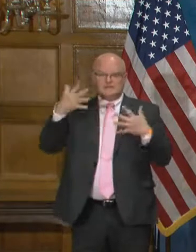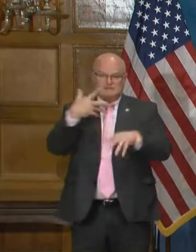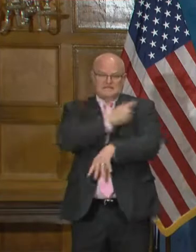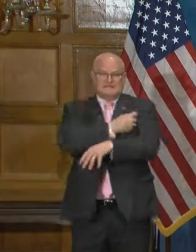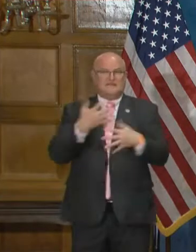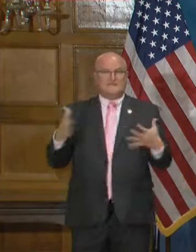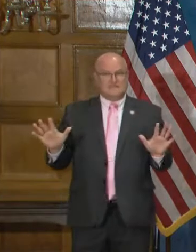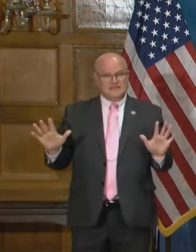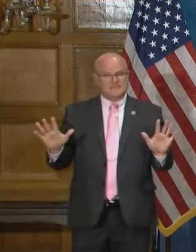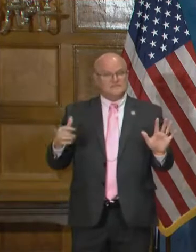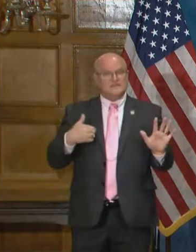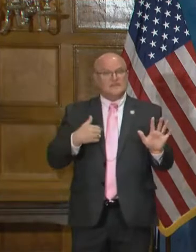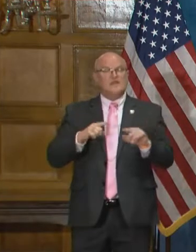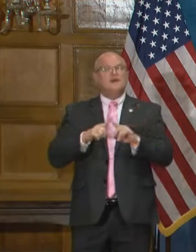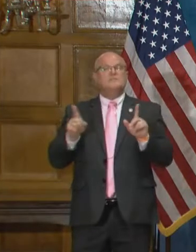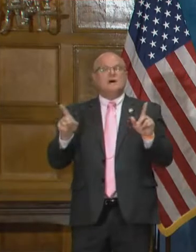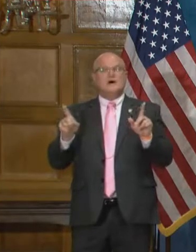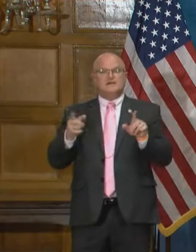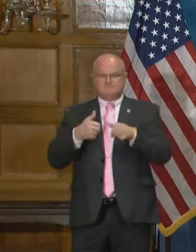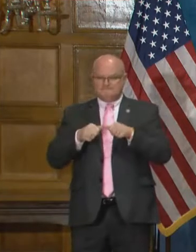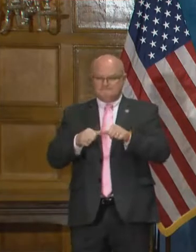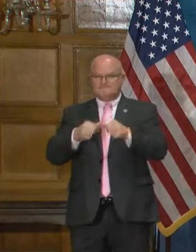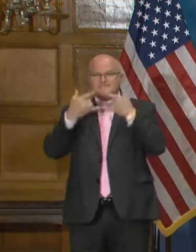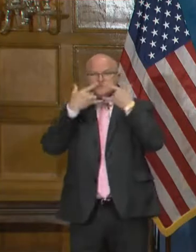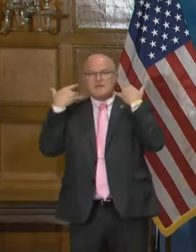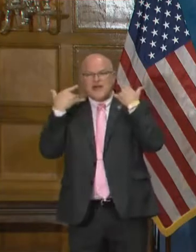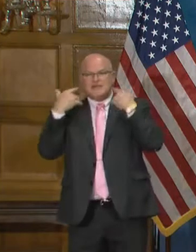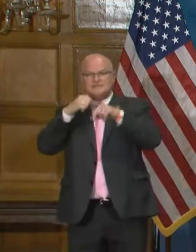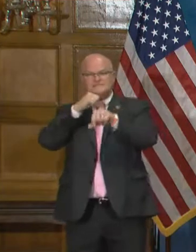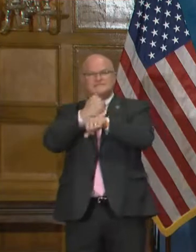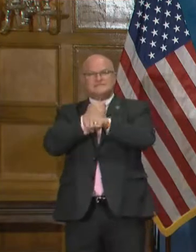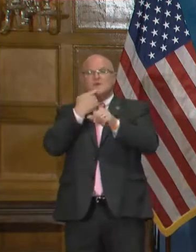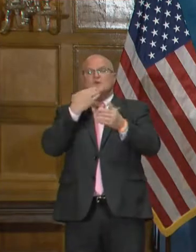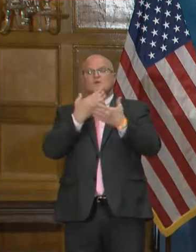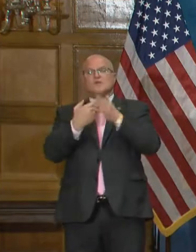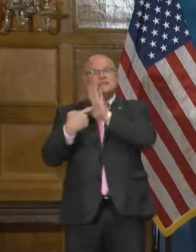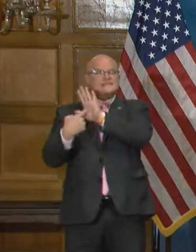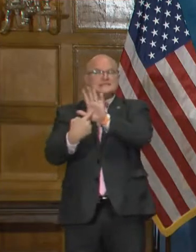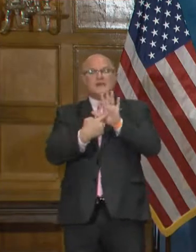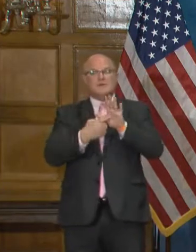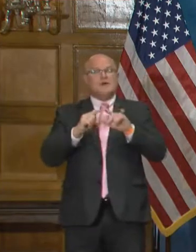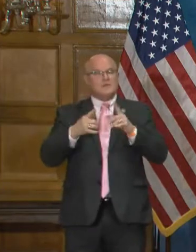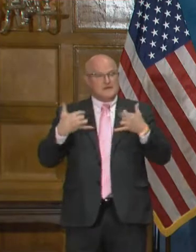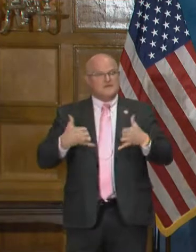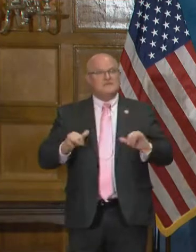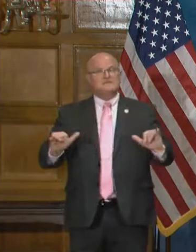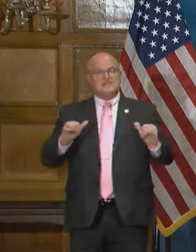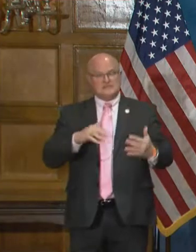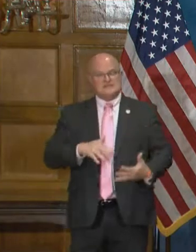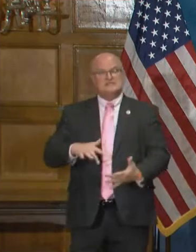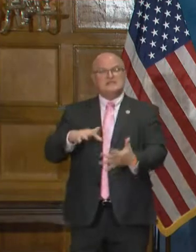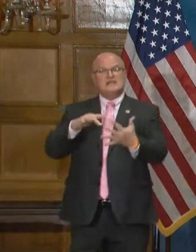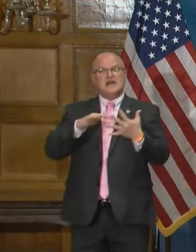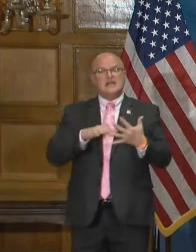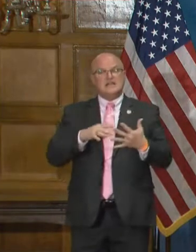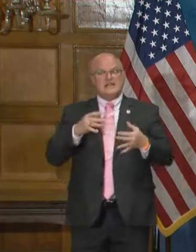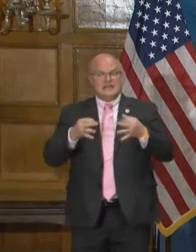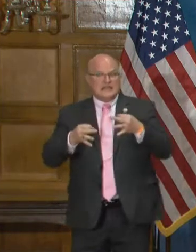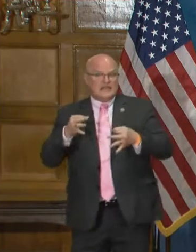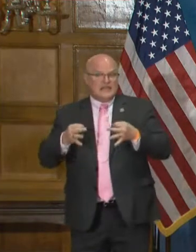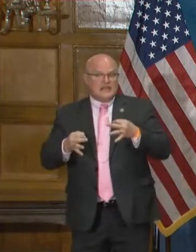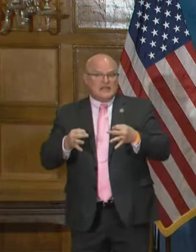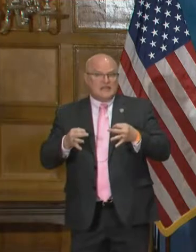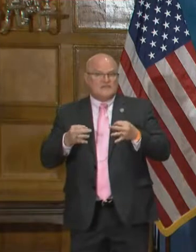my vaccine, but I continue to wear a mask both to set a good example, but also because they're still studying as to whether